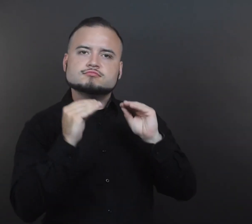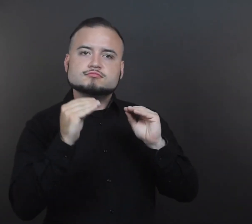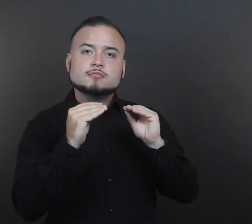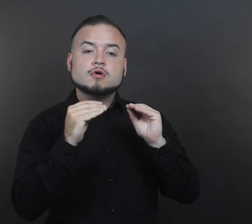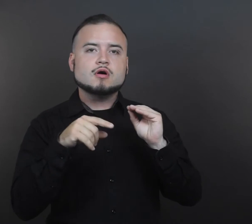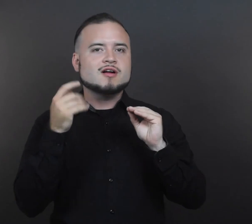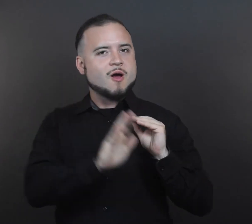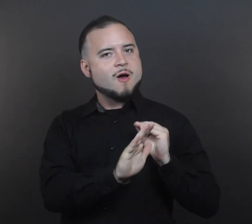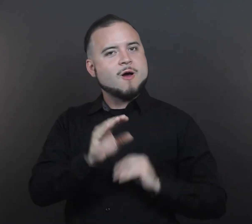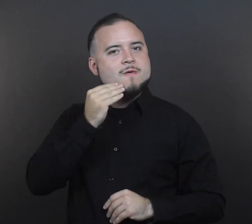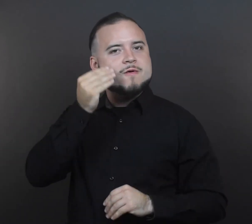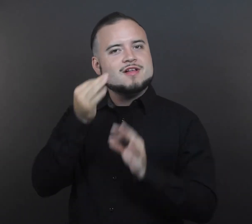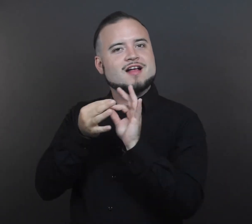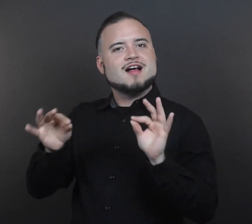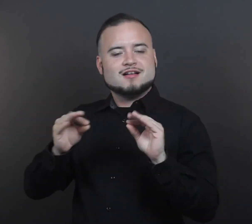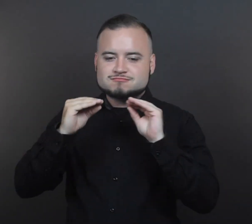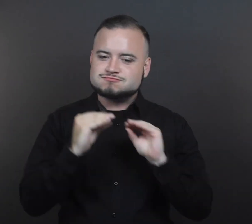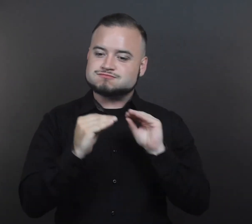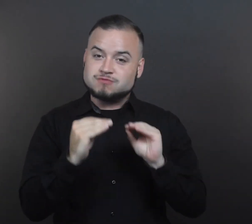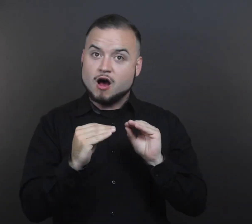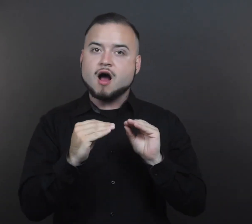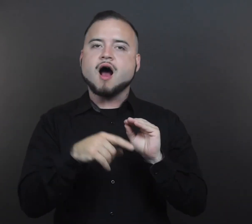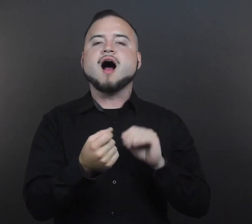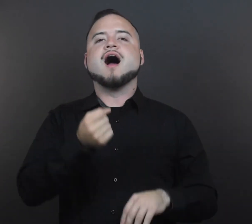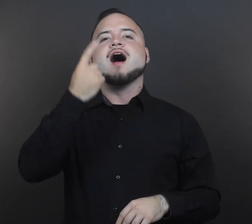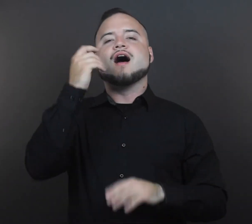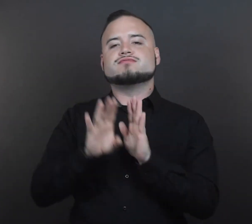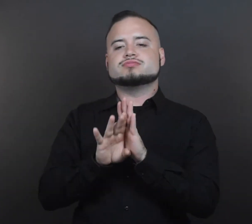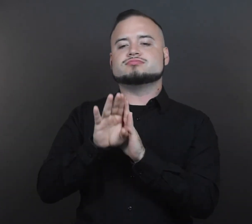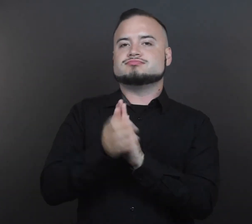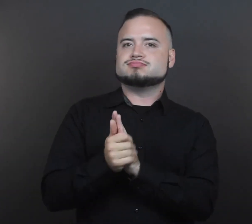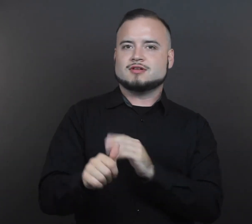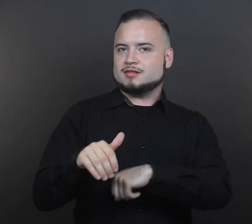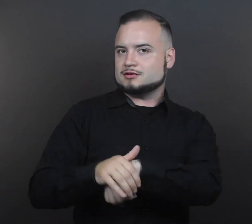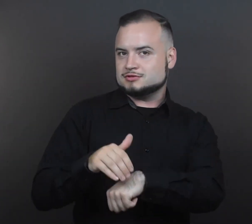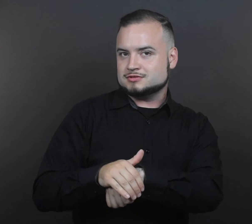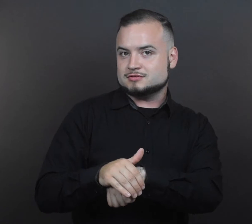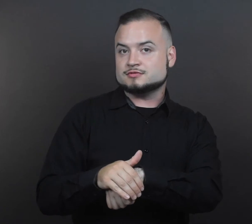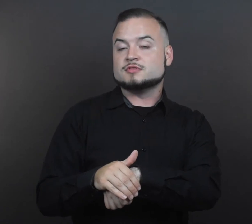while retaining their home language skills across multiple modalities.